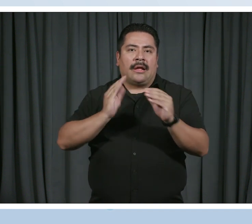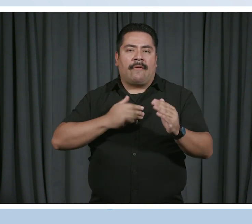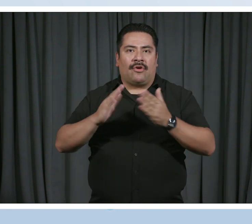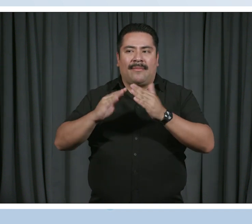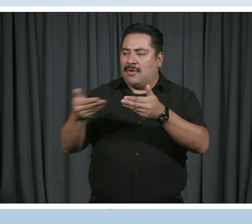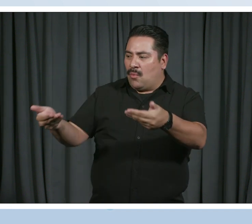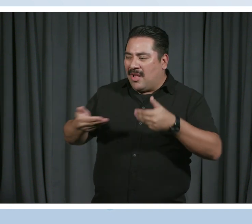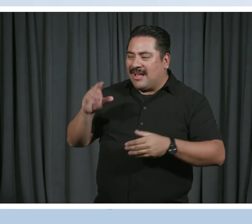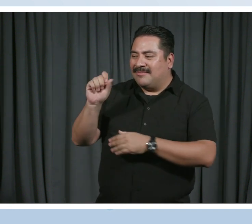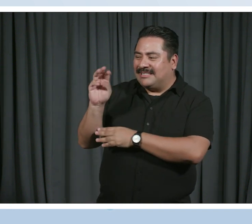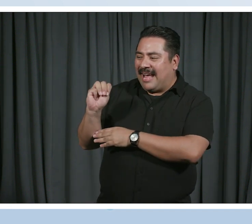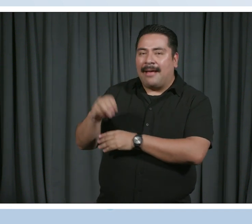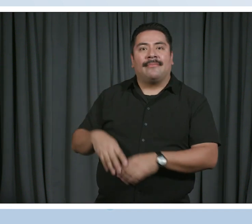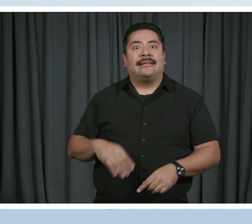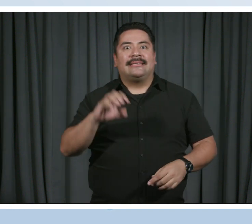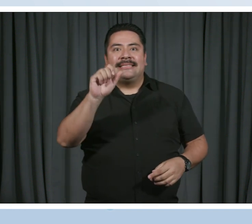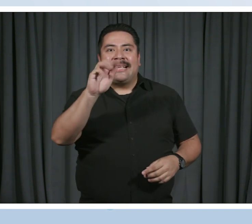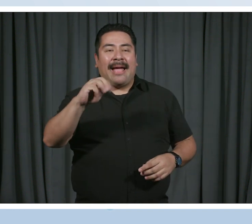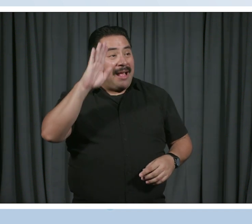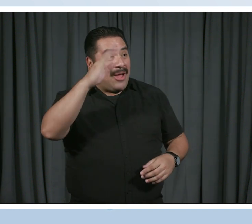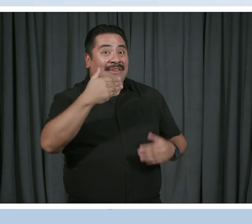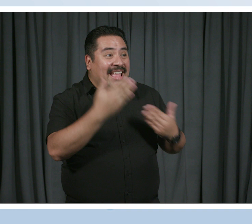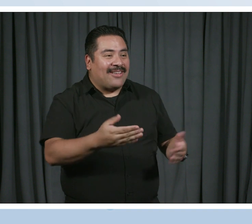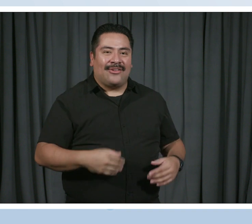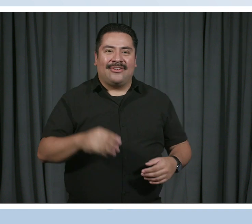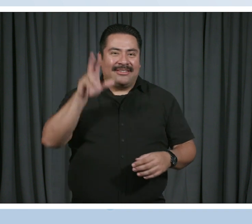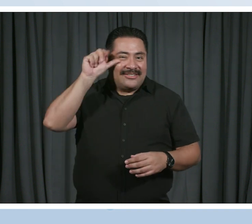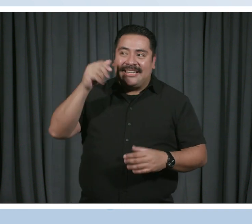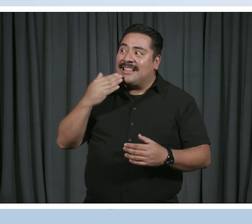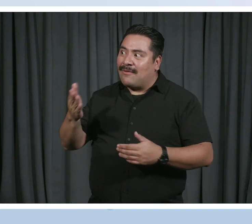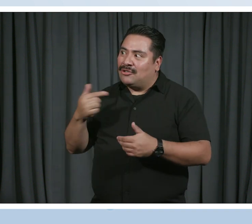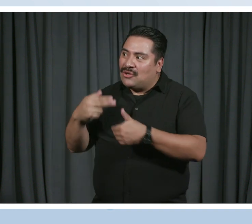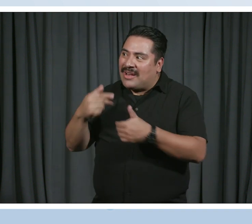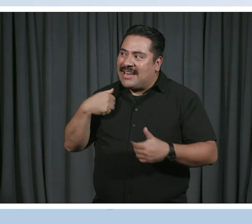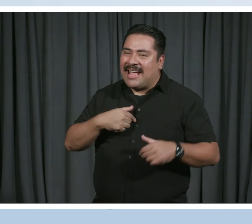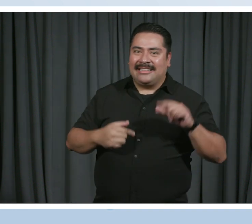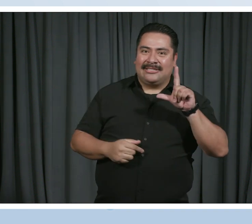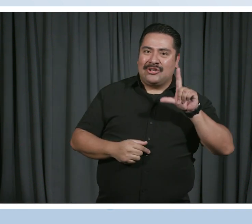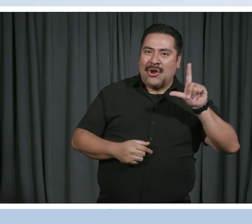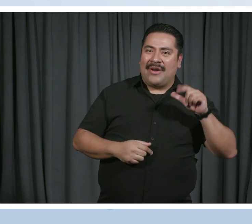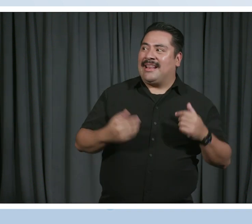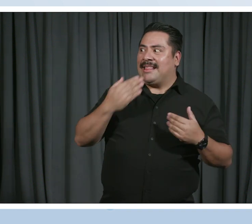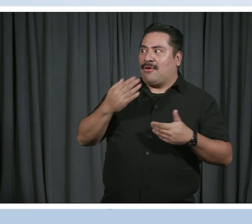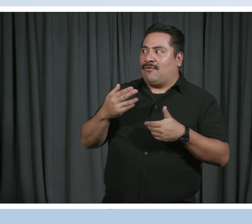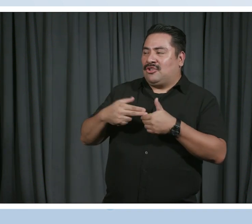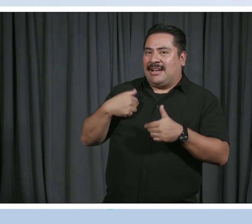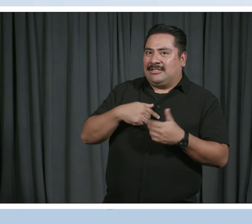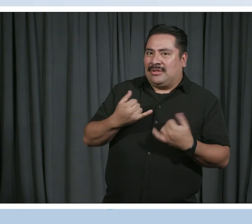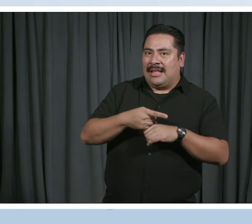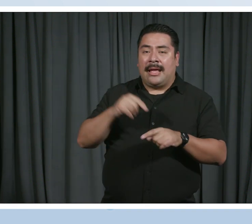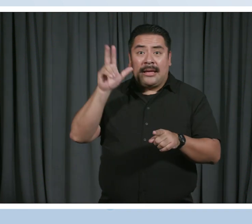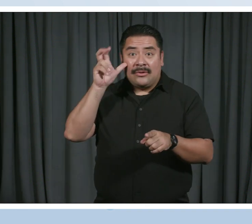Welcome Sam. Hello, thank you. Thanks for joining us. Glad to have you here today. So I think in order for